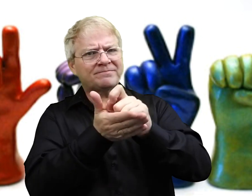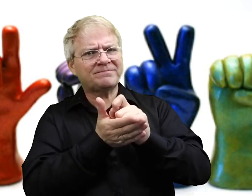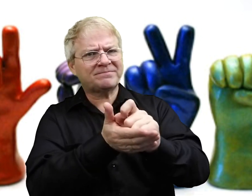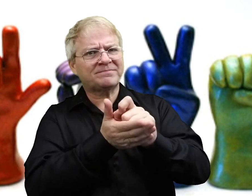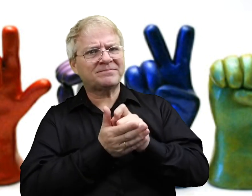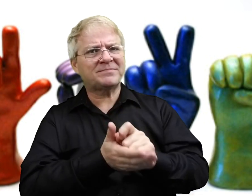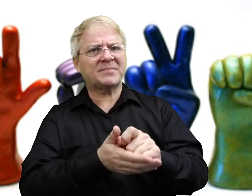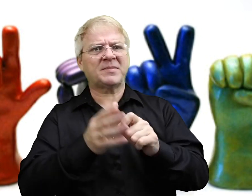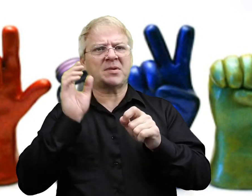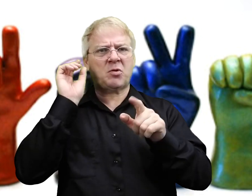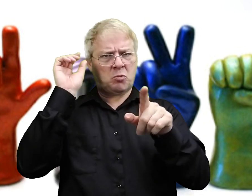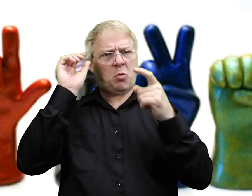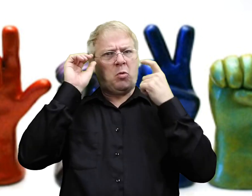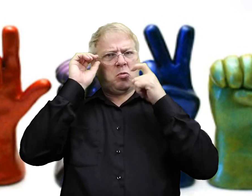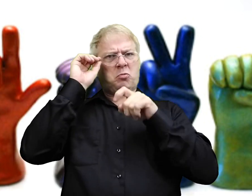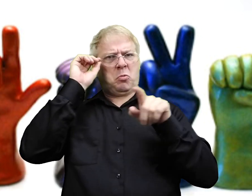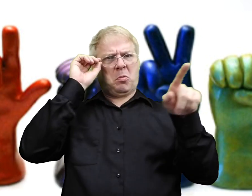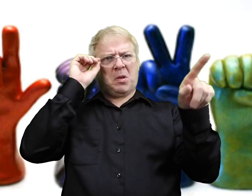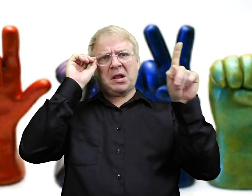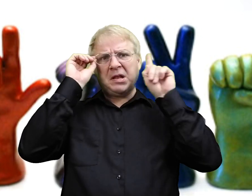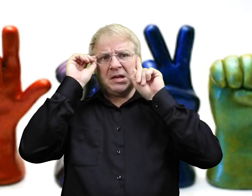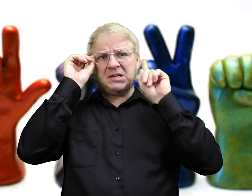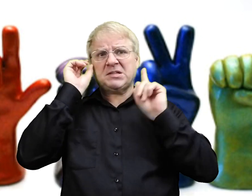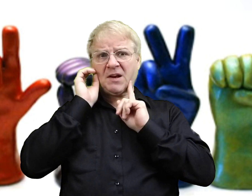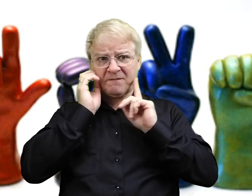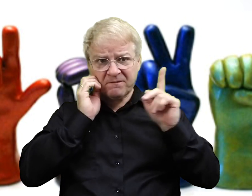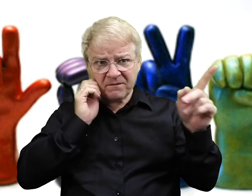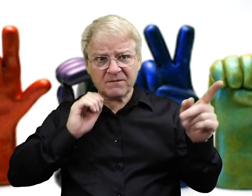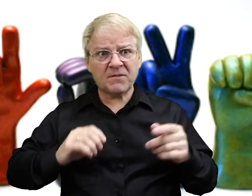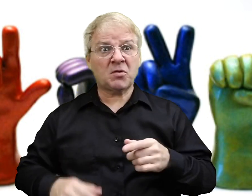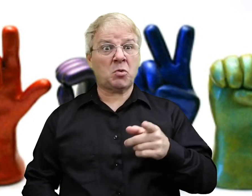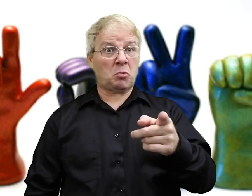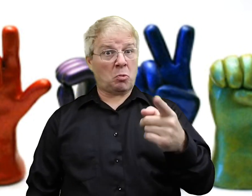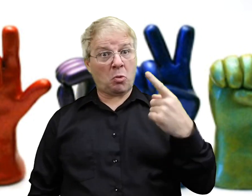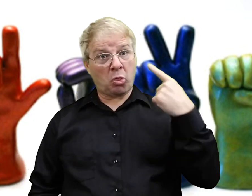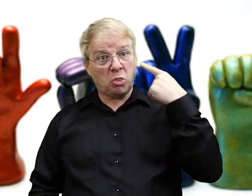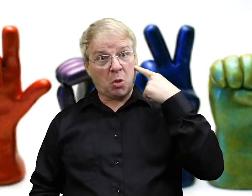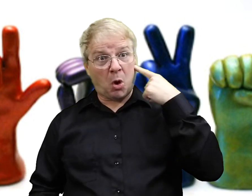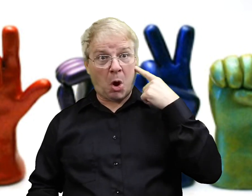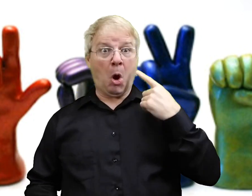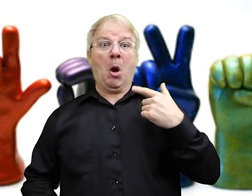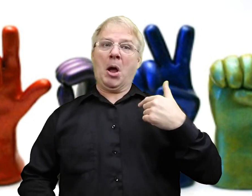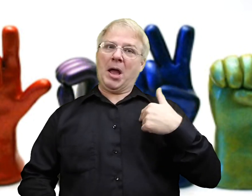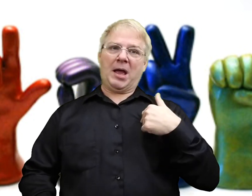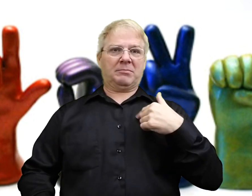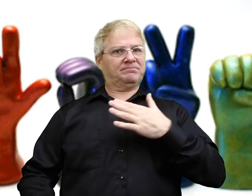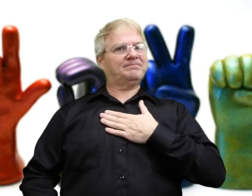clerk by writing back and forth with each other. And you notice that they're deaf. And you thought, oh,